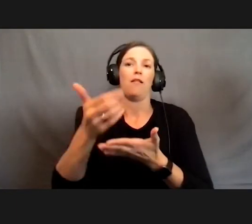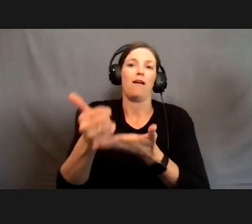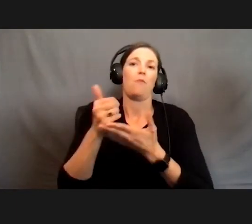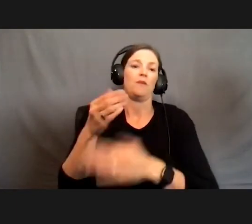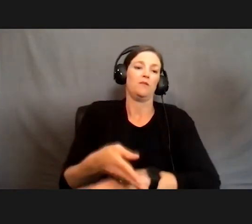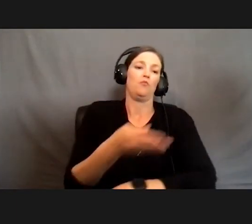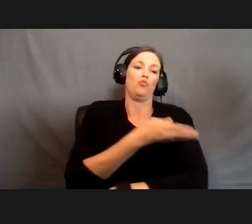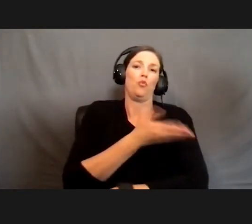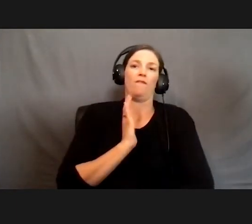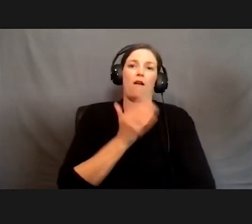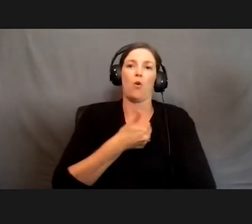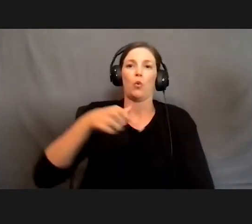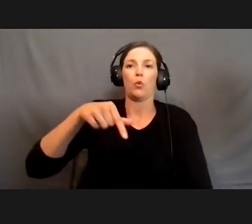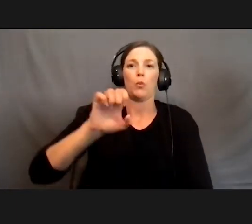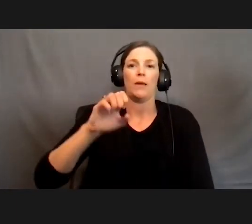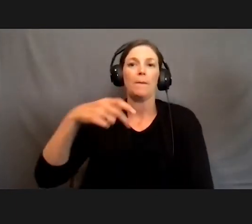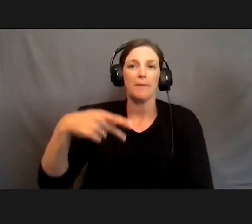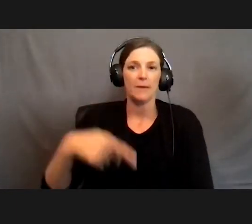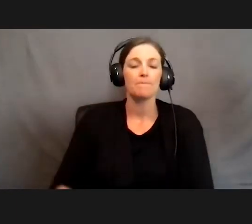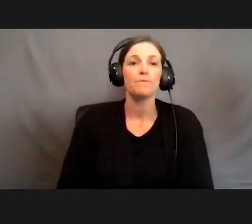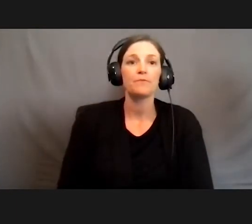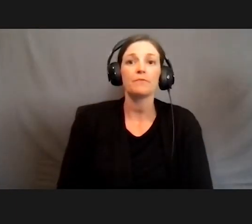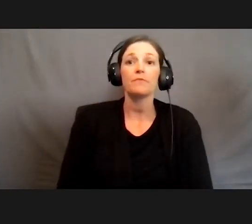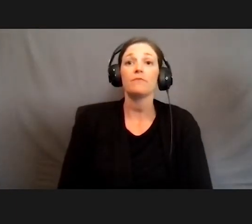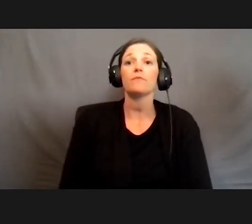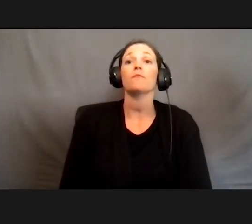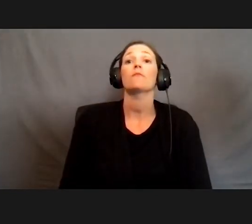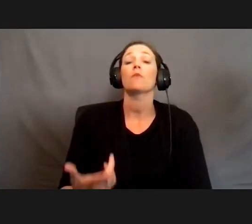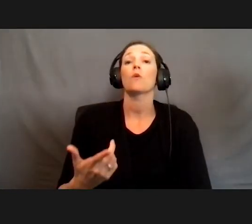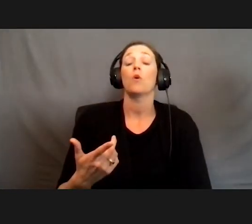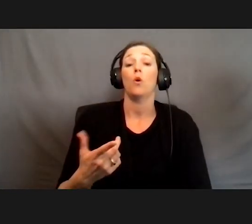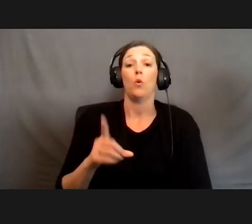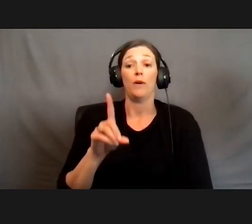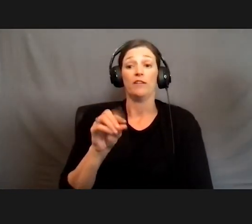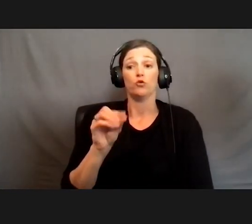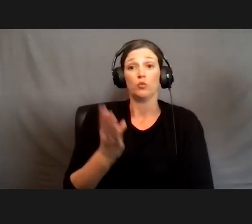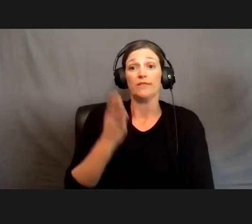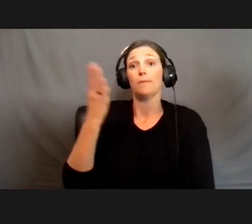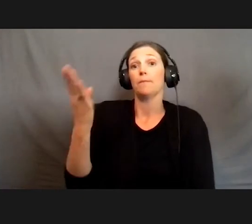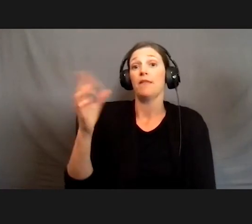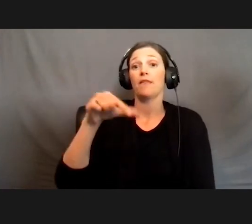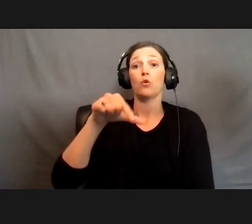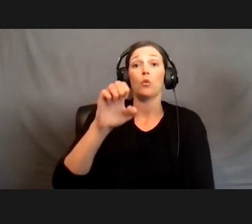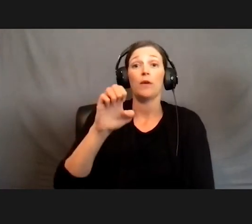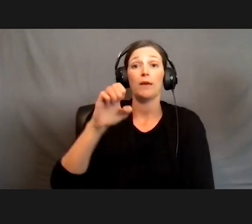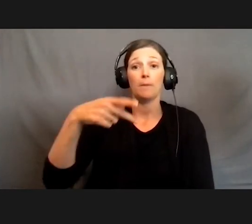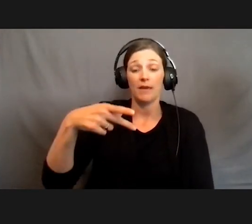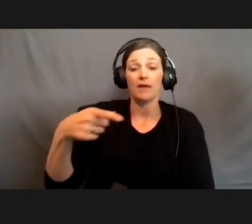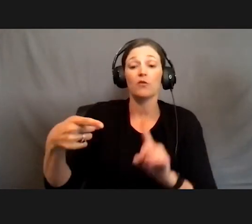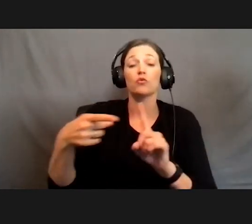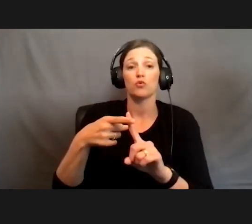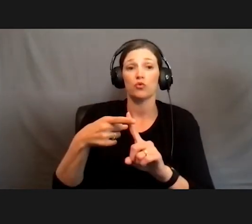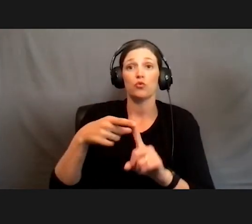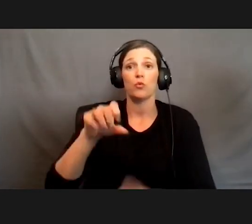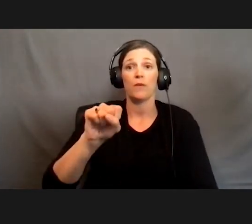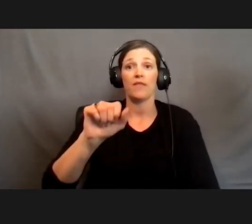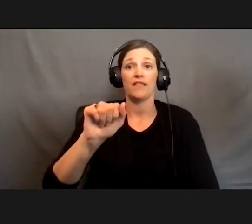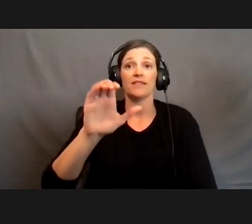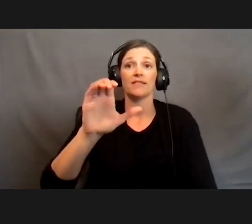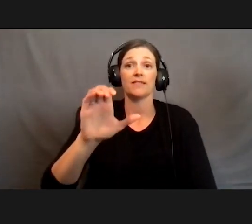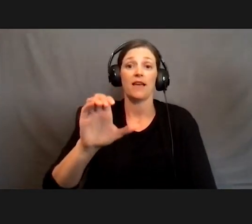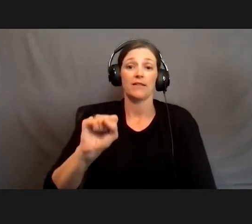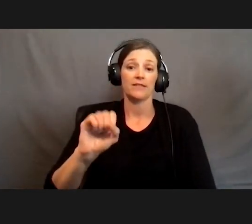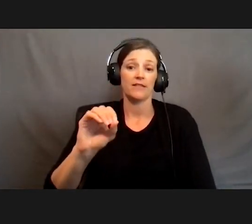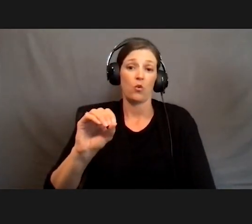our QEP. We do submit that QEP to the SACS COC